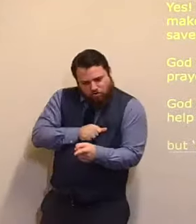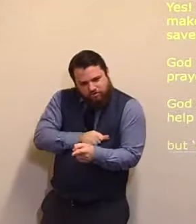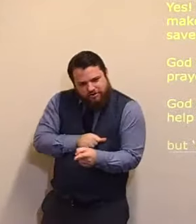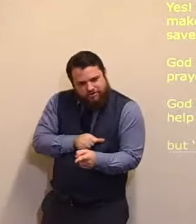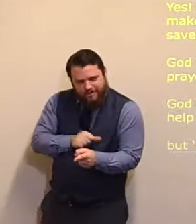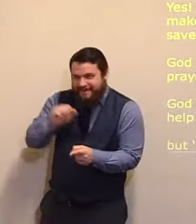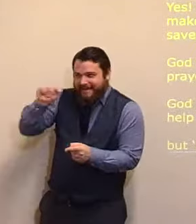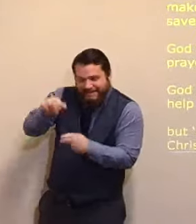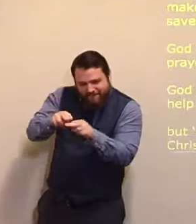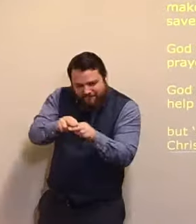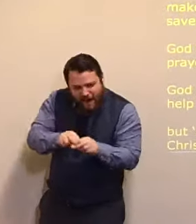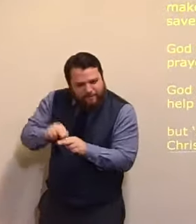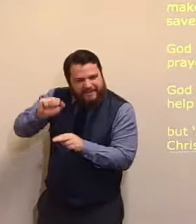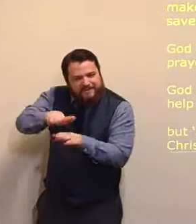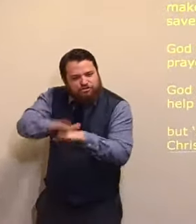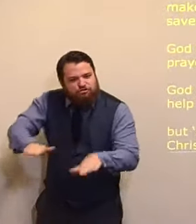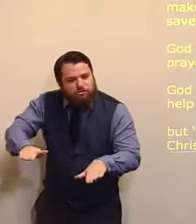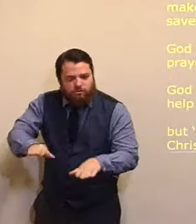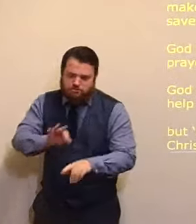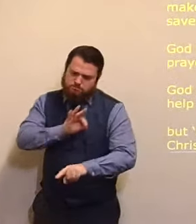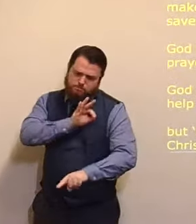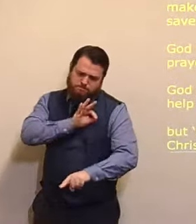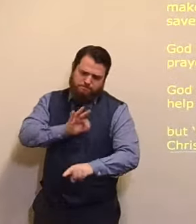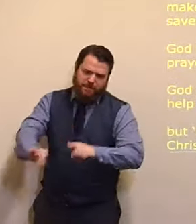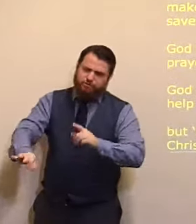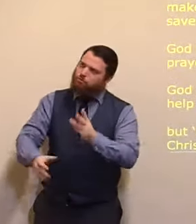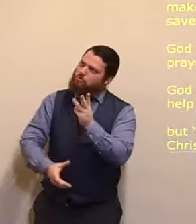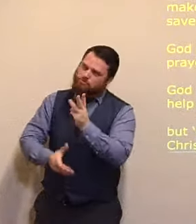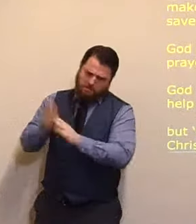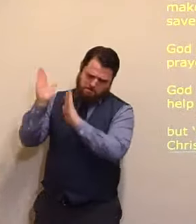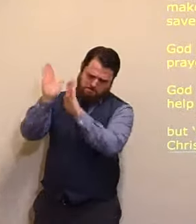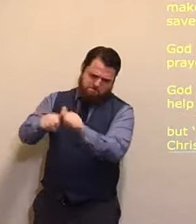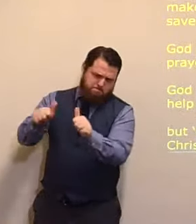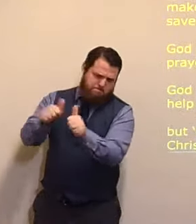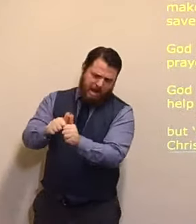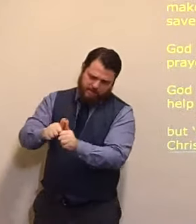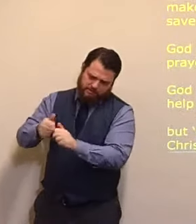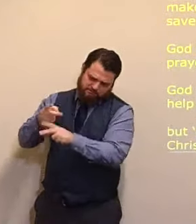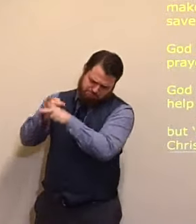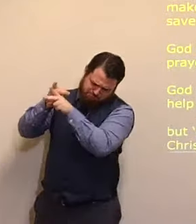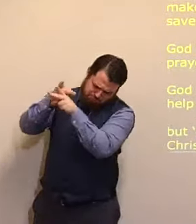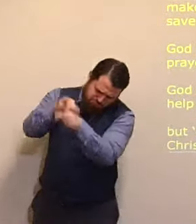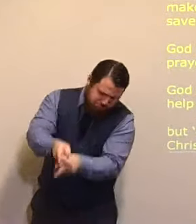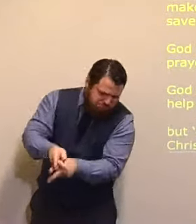see, His power, in my life. This is special grace, to His children. Only.